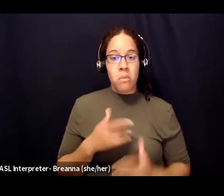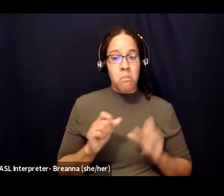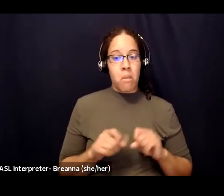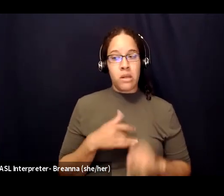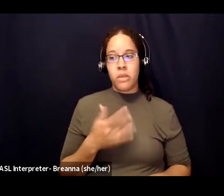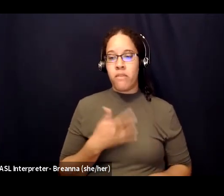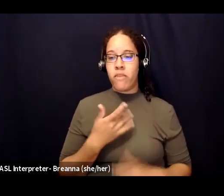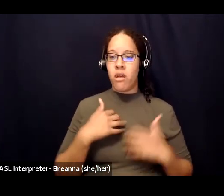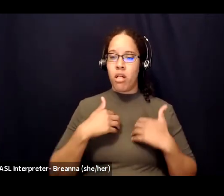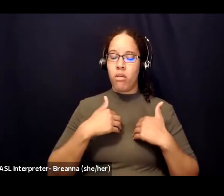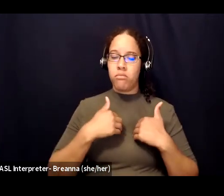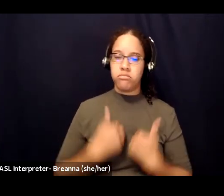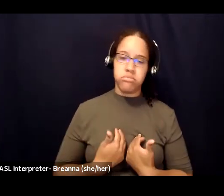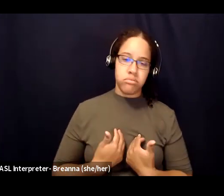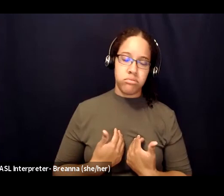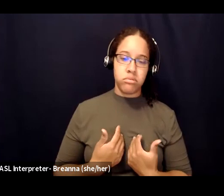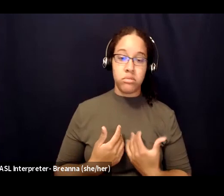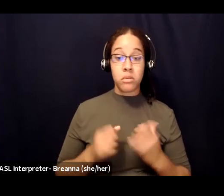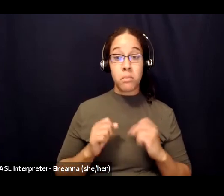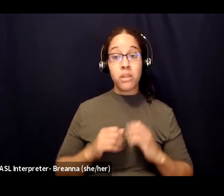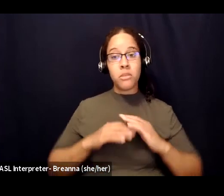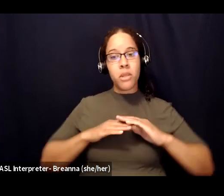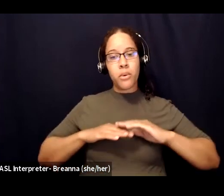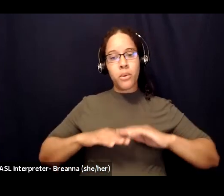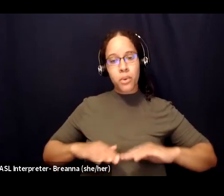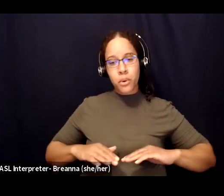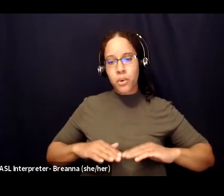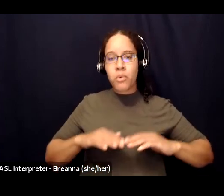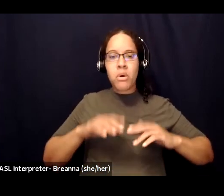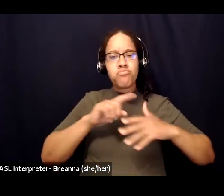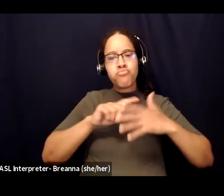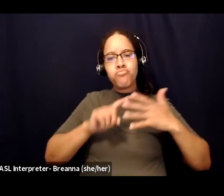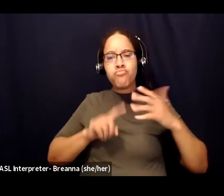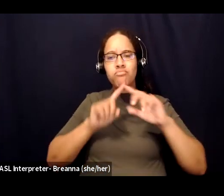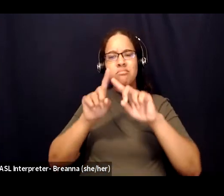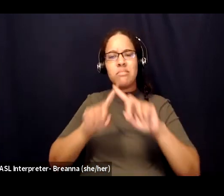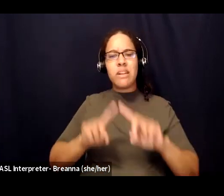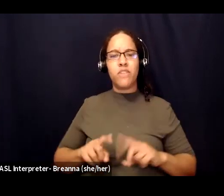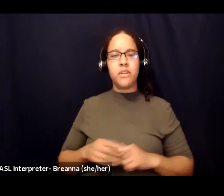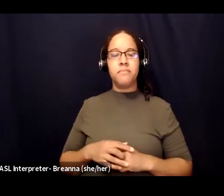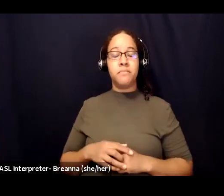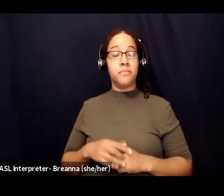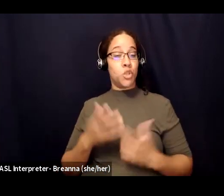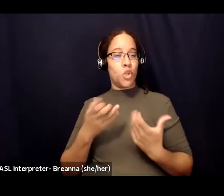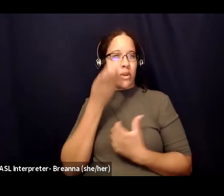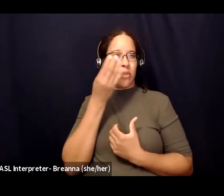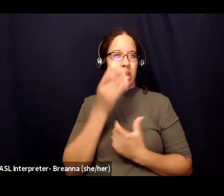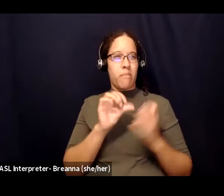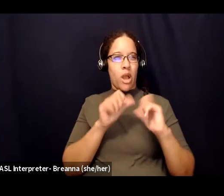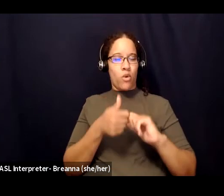whatever the feeling is you might want to think about ways that you can support yourself um so there's a lot of different things on these screen on